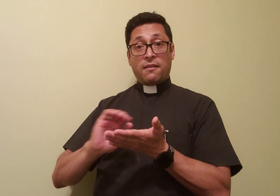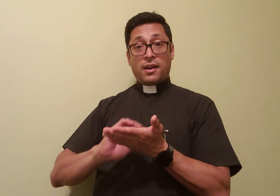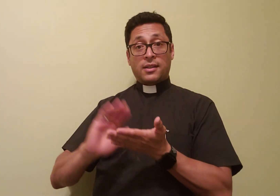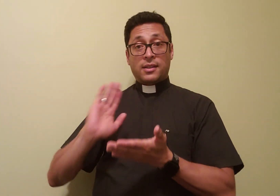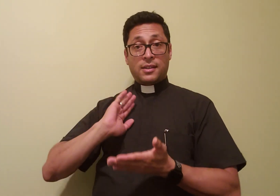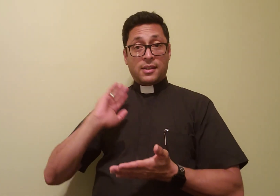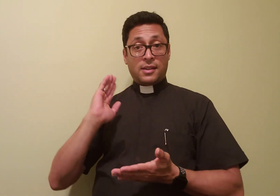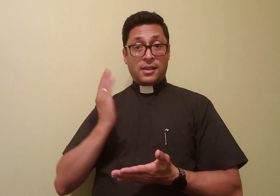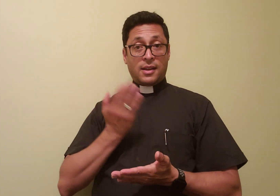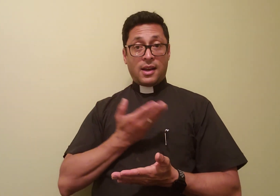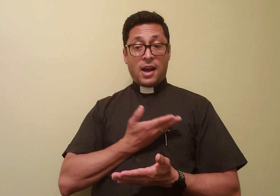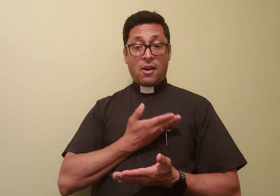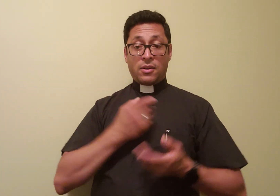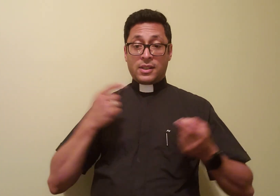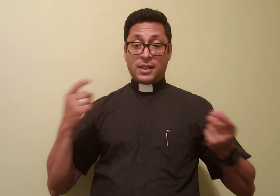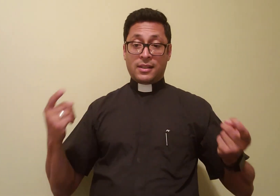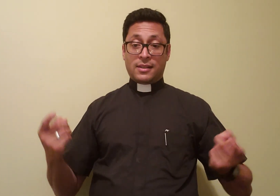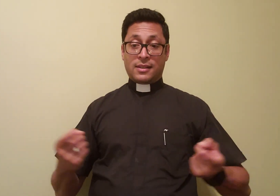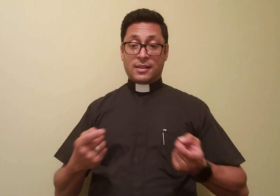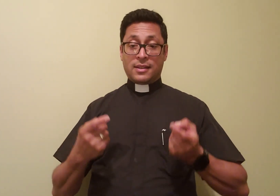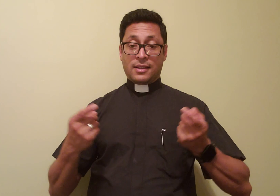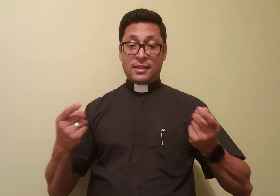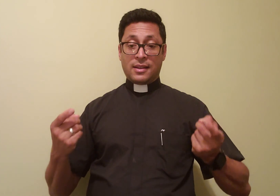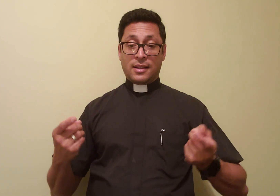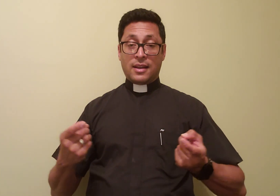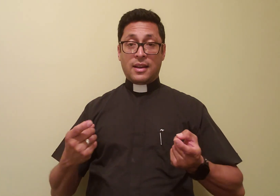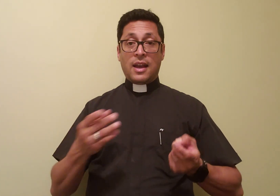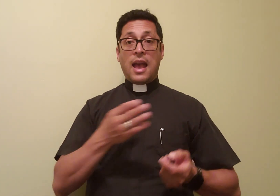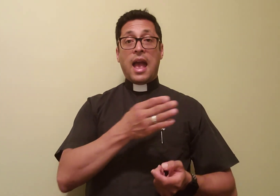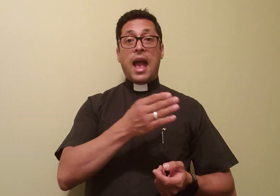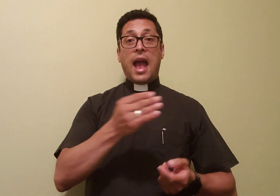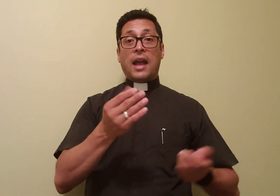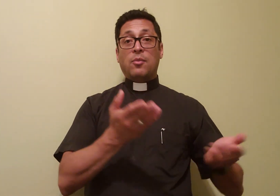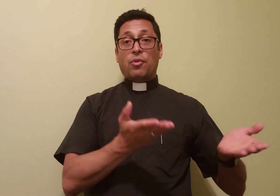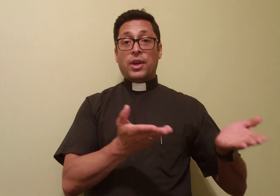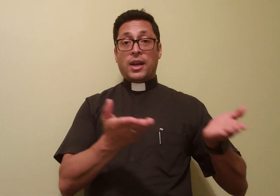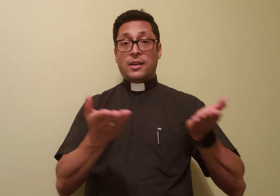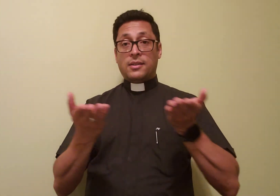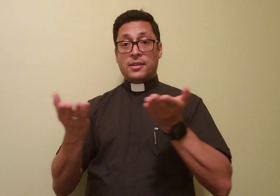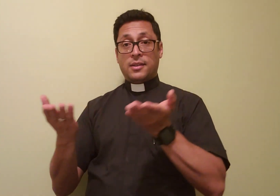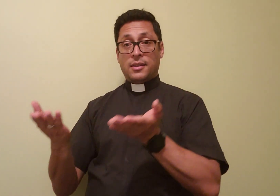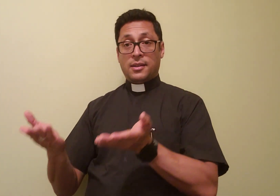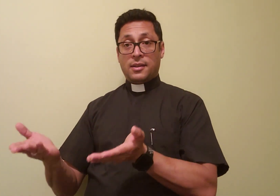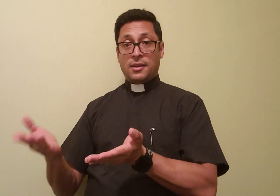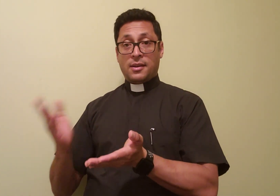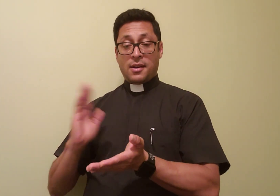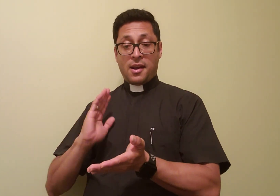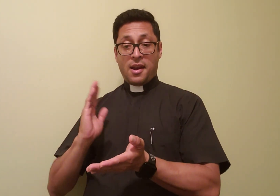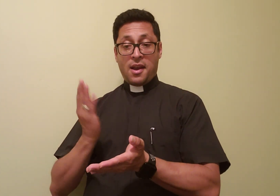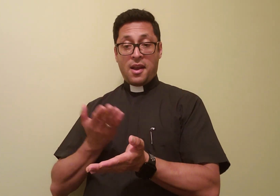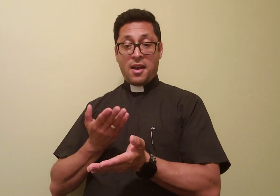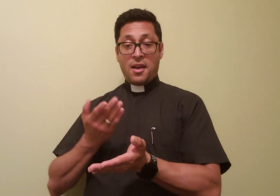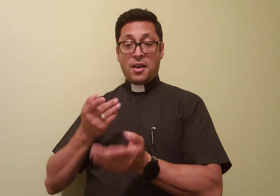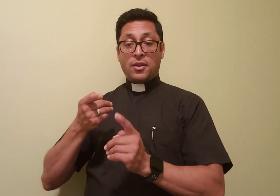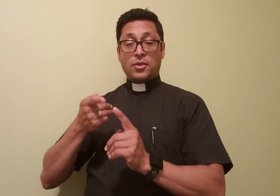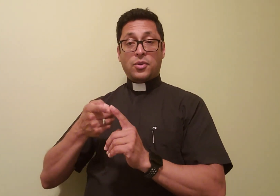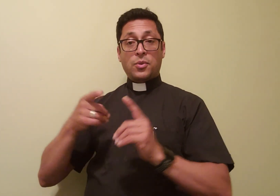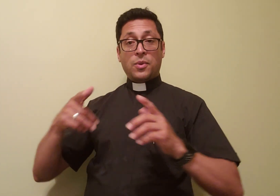us, our sins, and bring us to